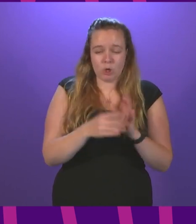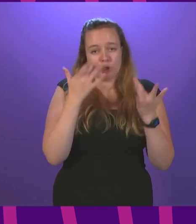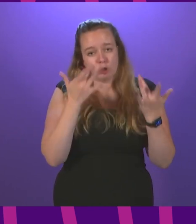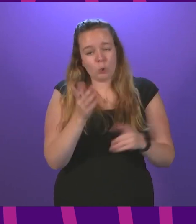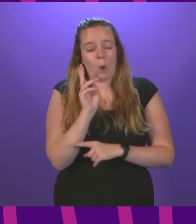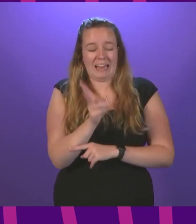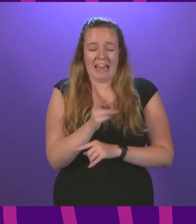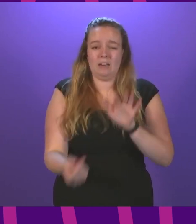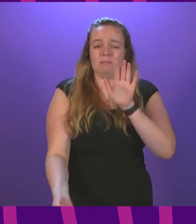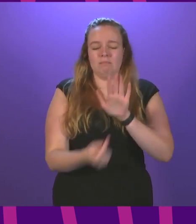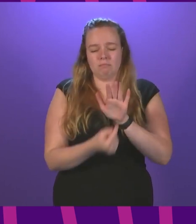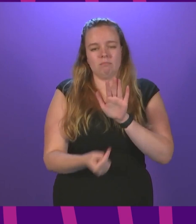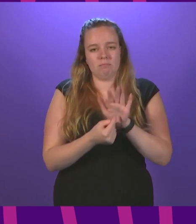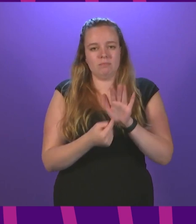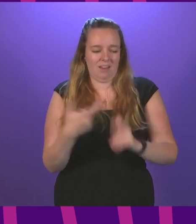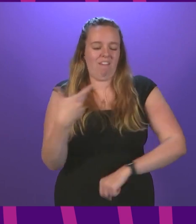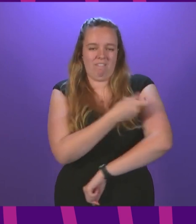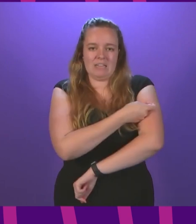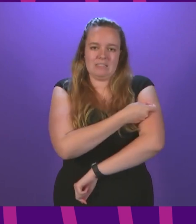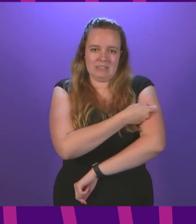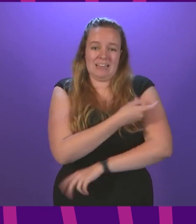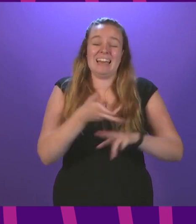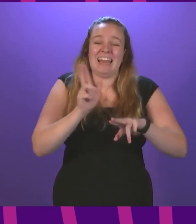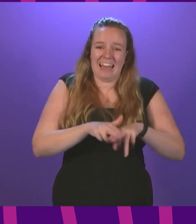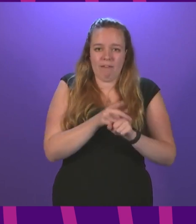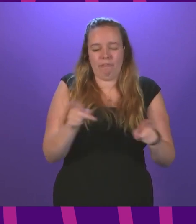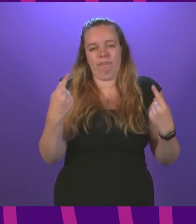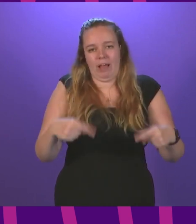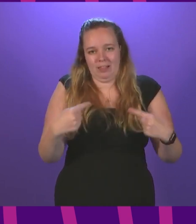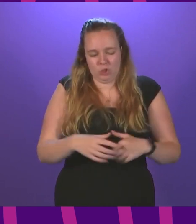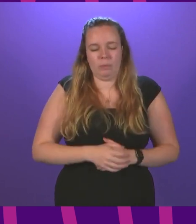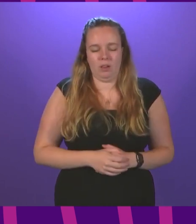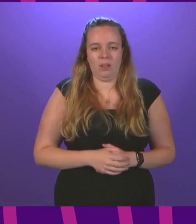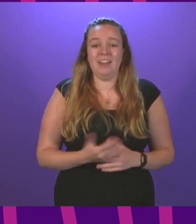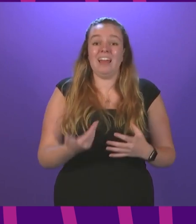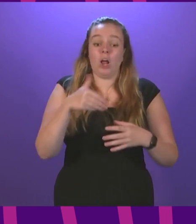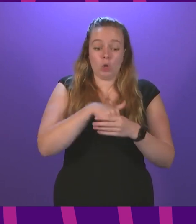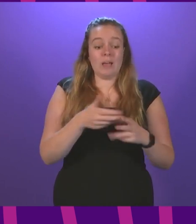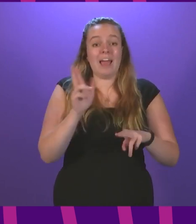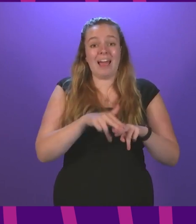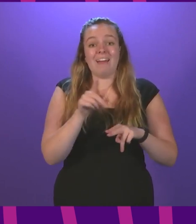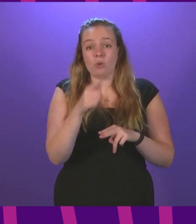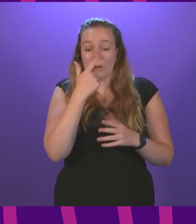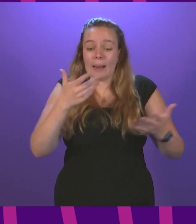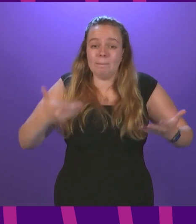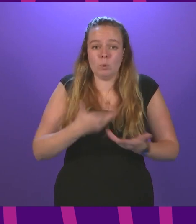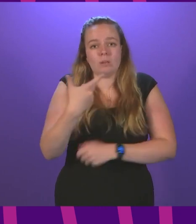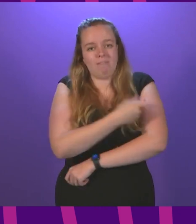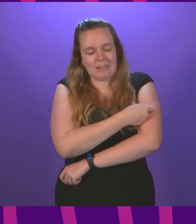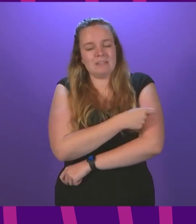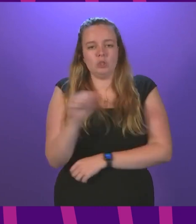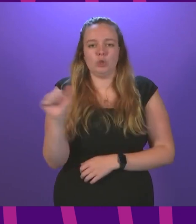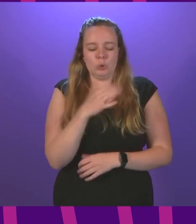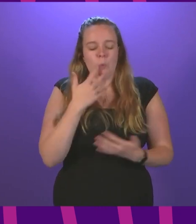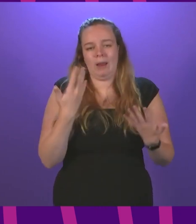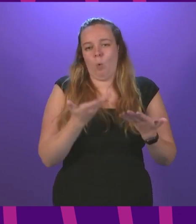again, the vital importance of getting vaccinated if you are eligible. That includes taking up the opportunity of a booster jag when